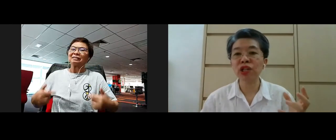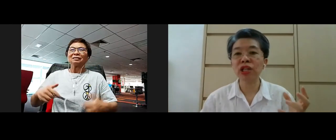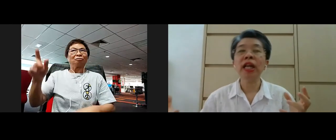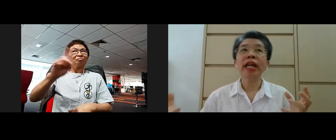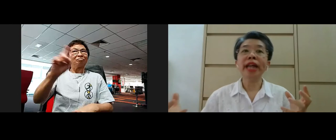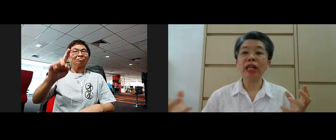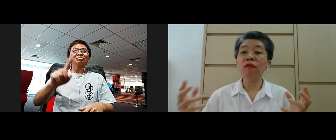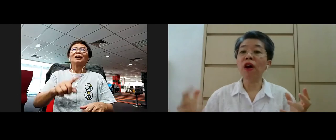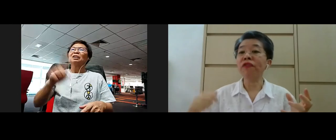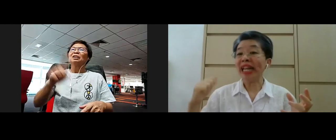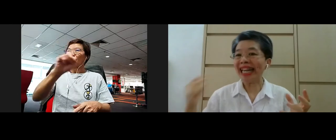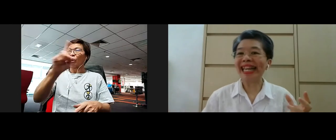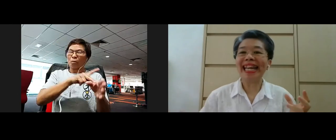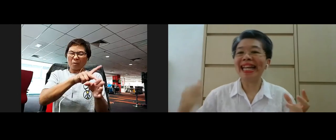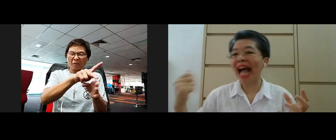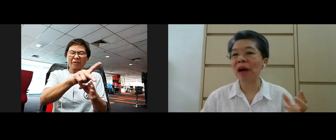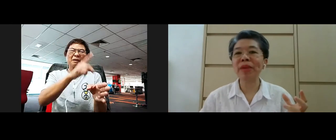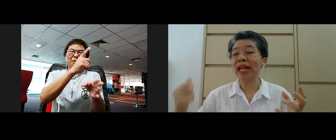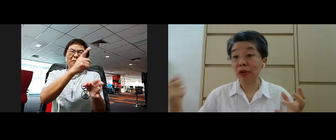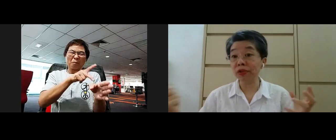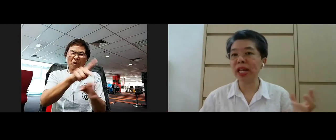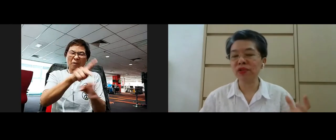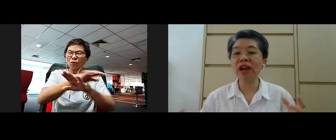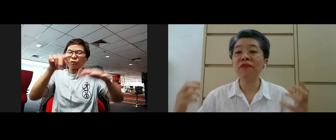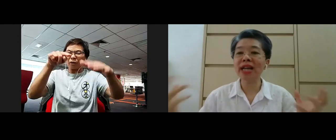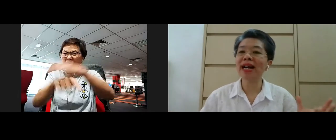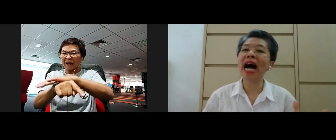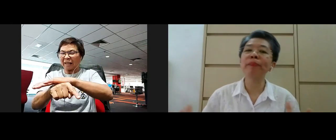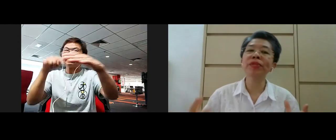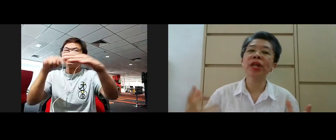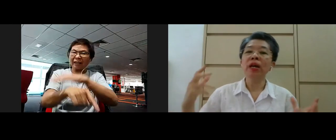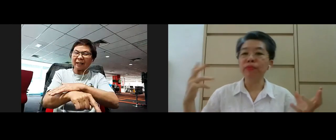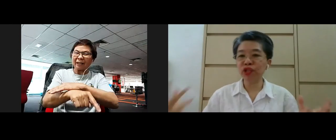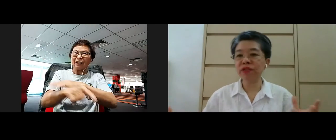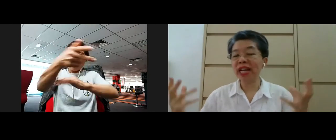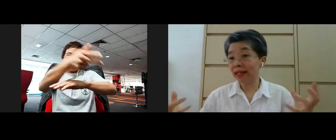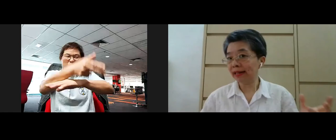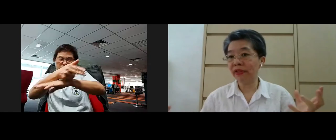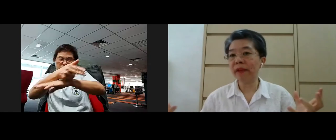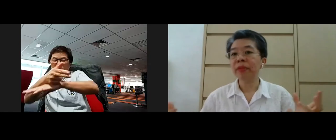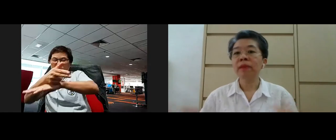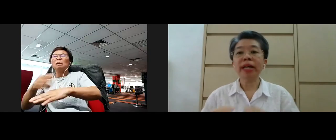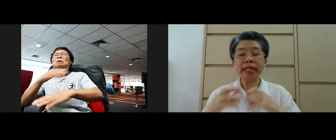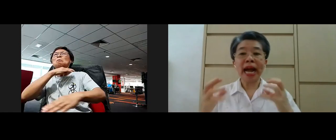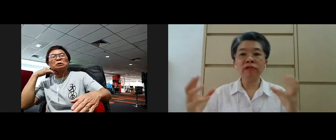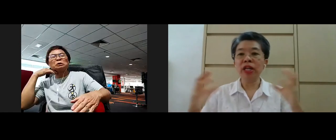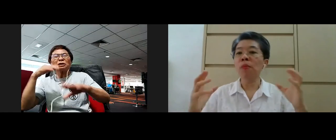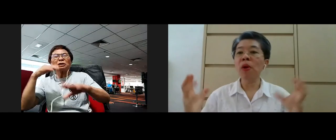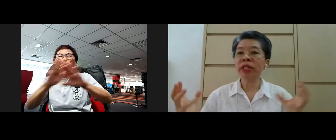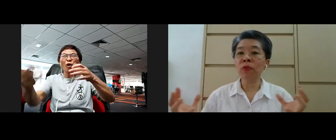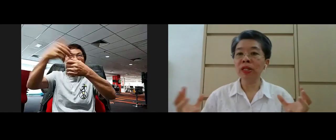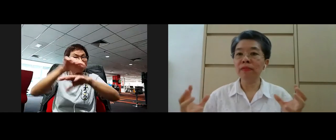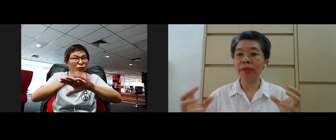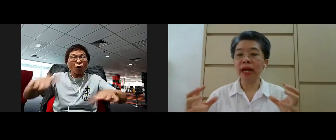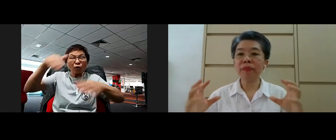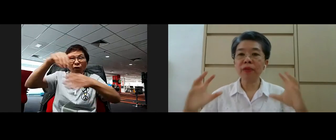profession that involve in killing harming and all those things right firearms butchering and things like that but now in our